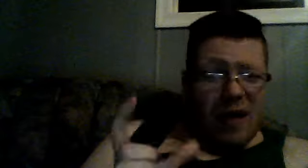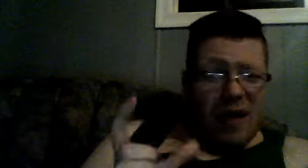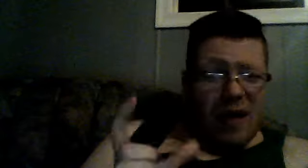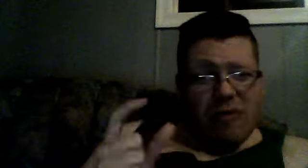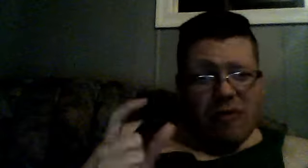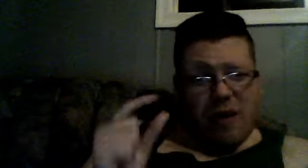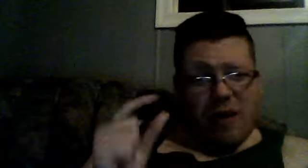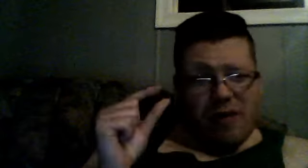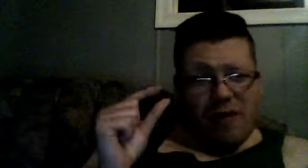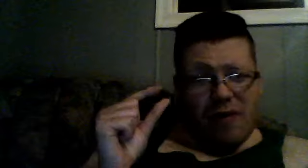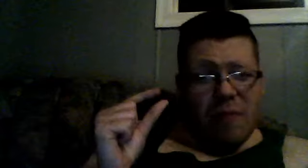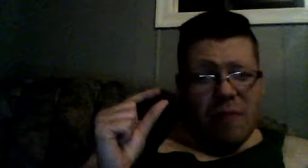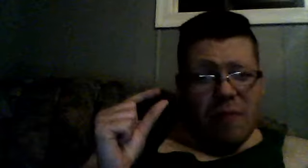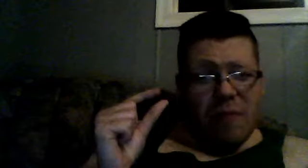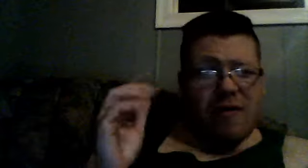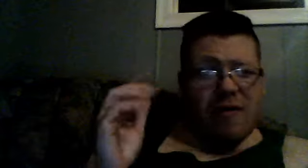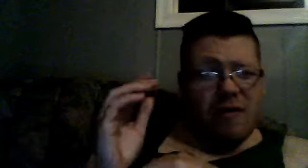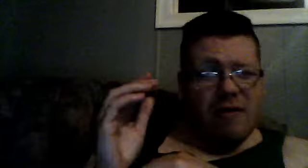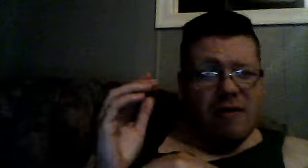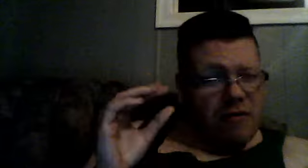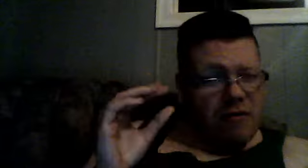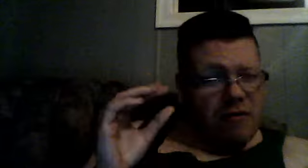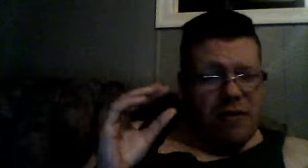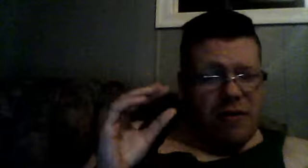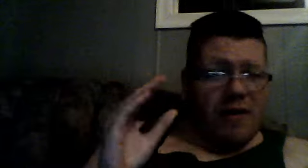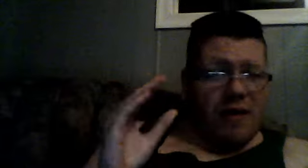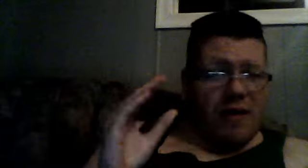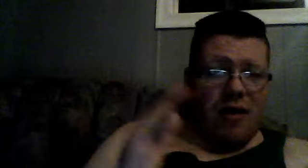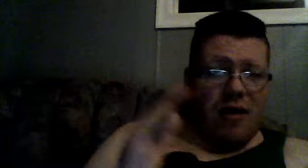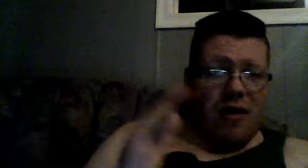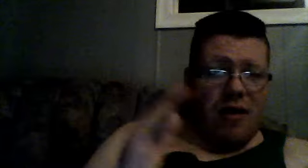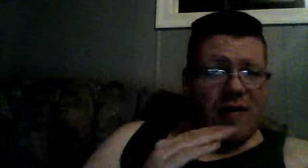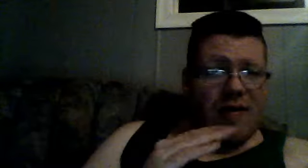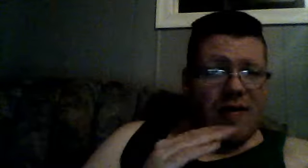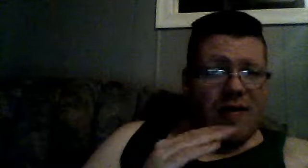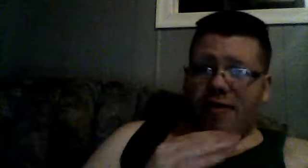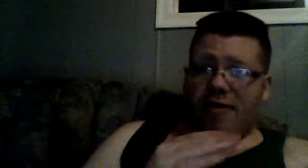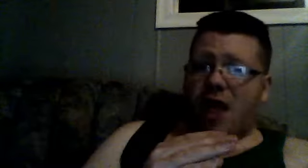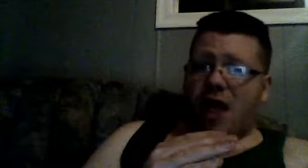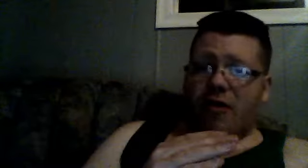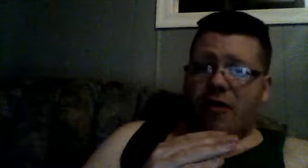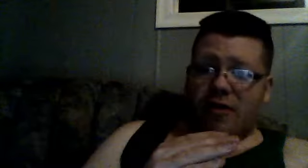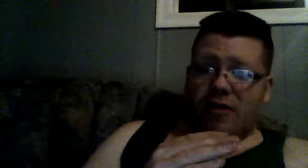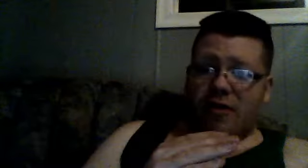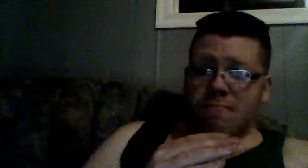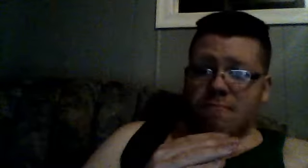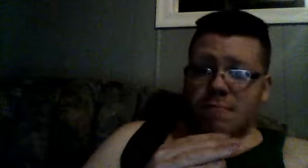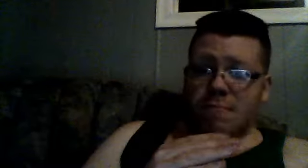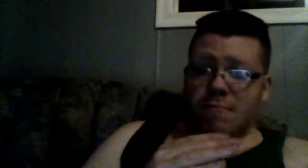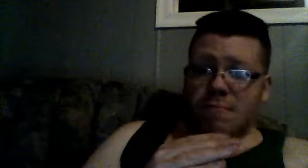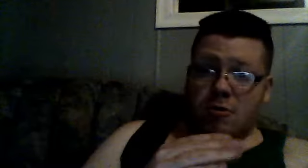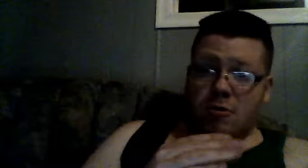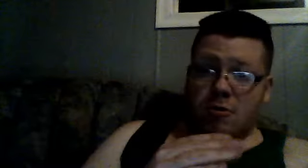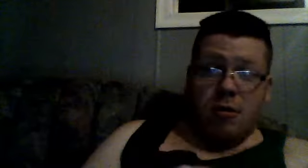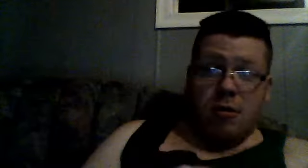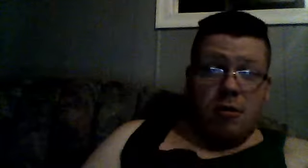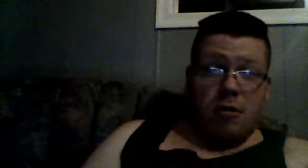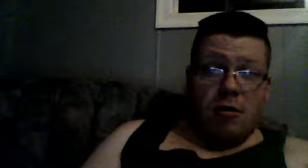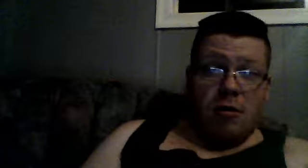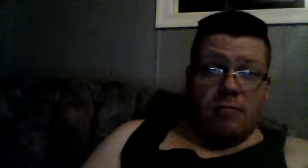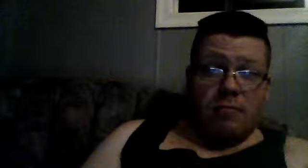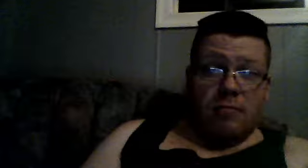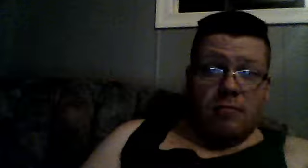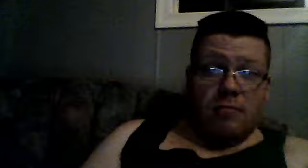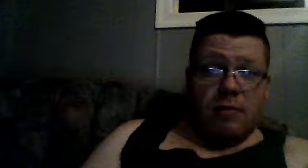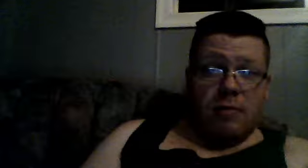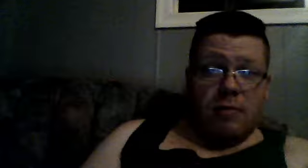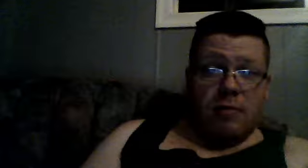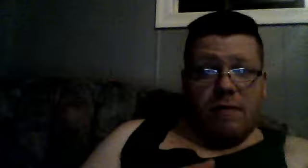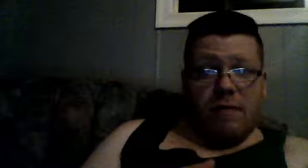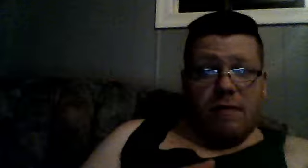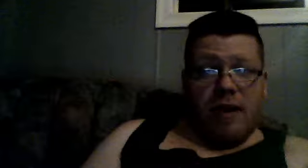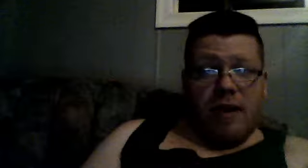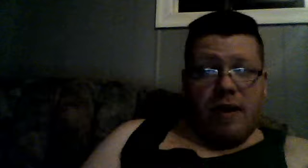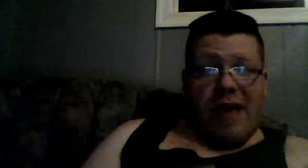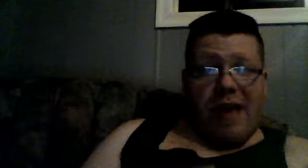got tweaked just a little bit, but, he still has that style around him, and,